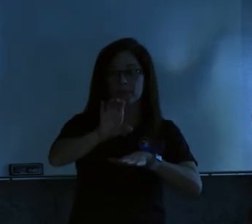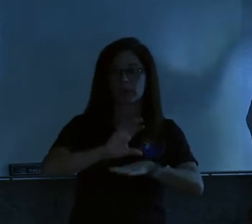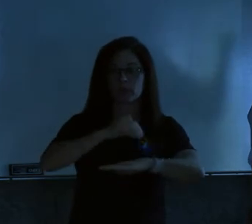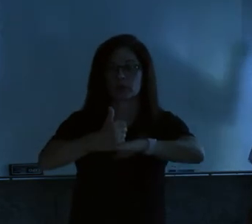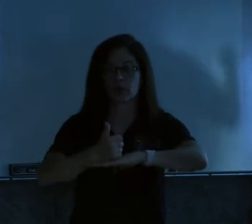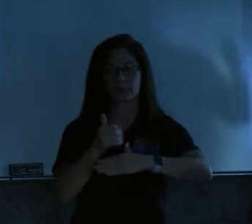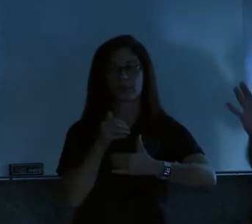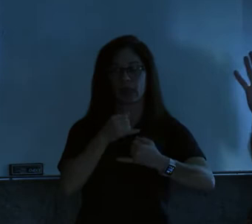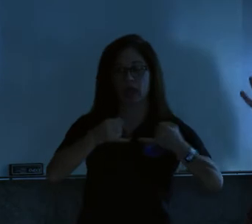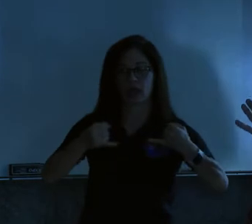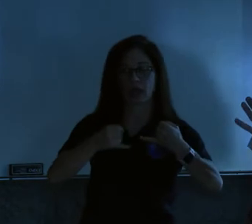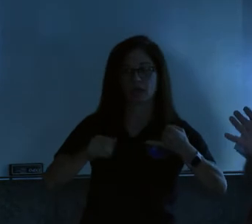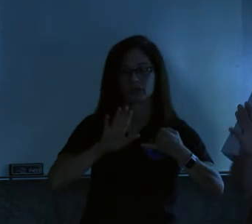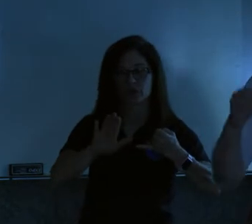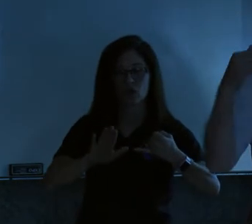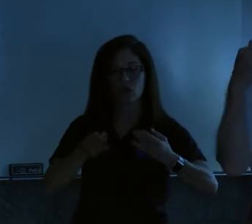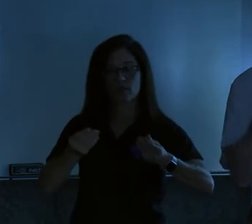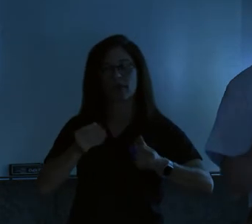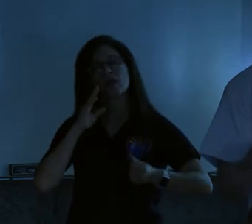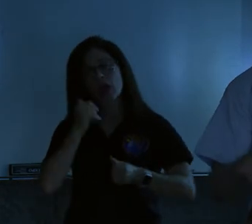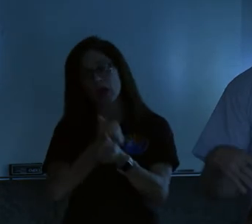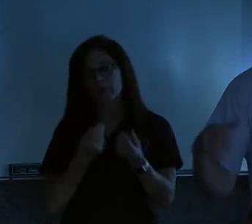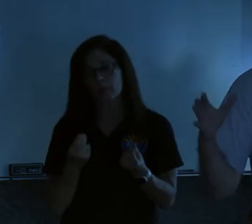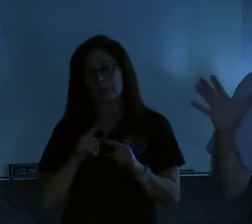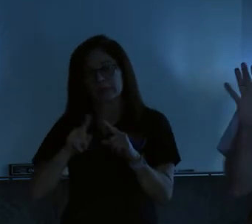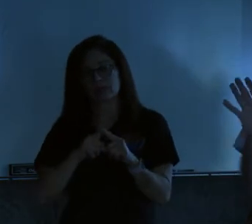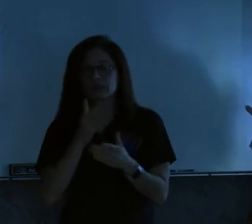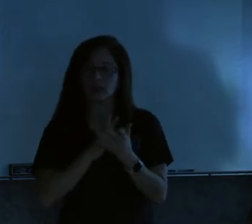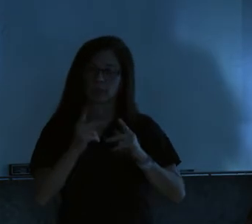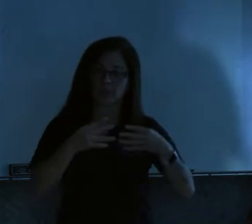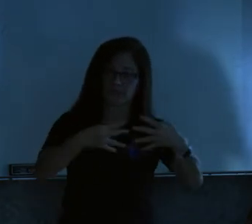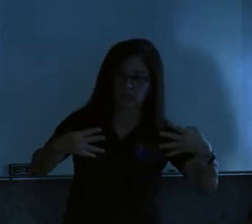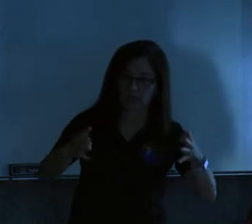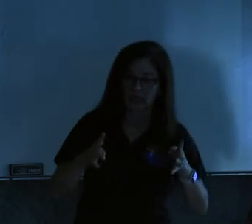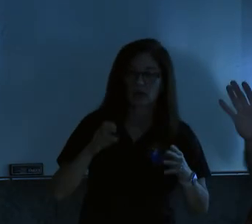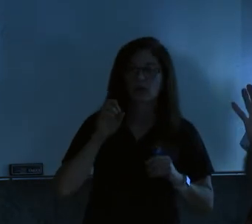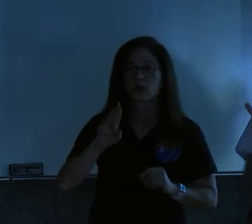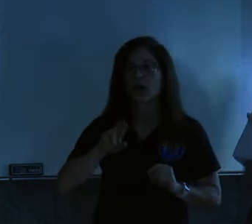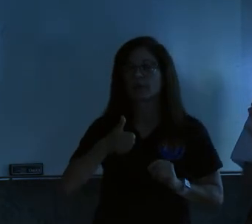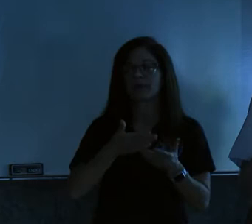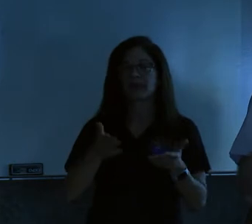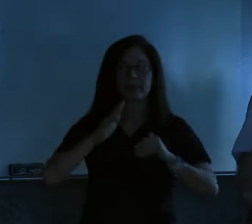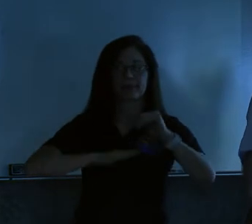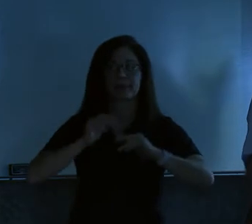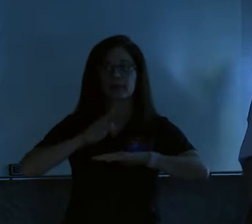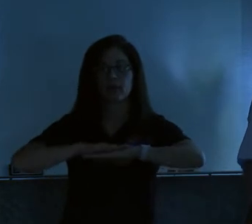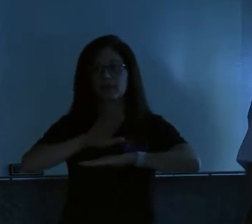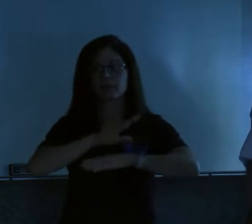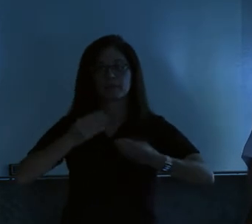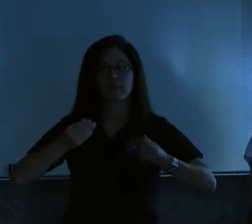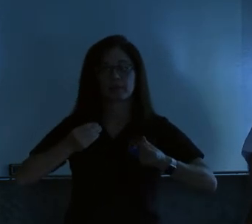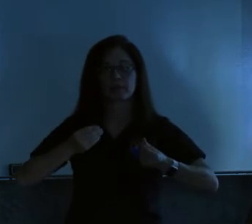And if that, I know every property is not the same. And some people have fences or other things built on their property.